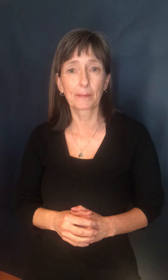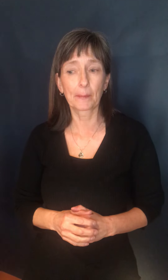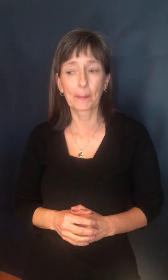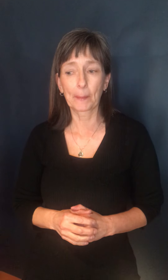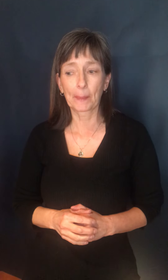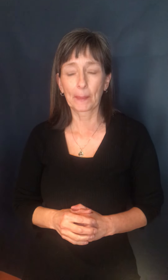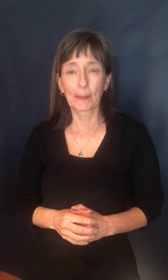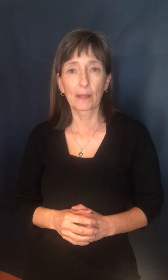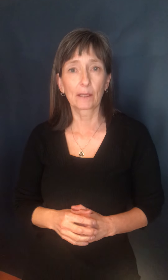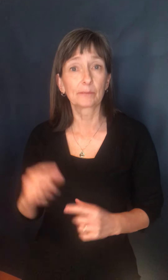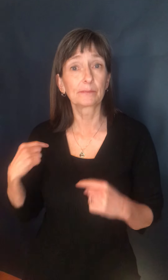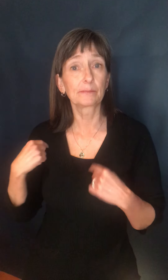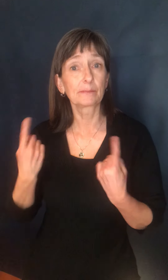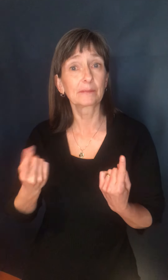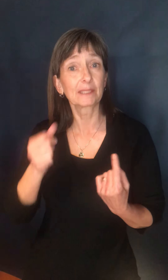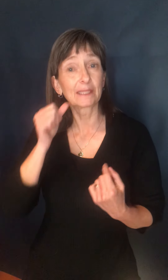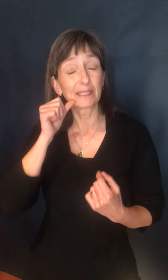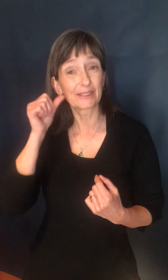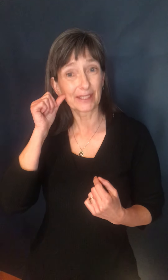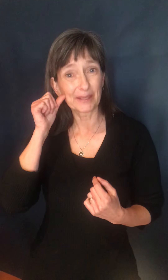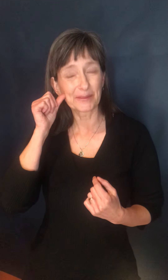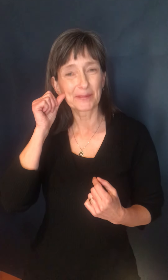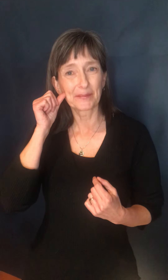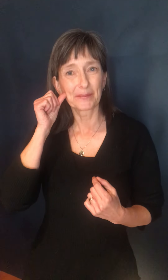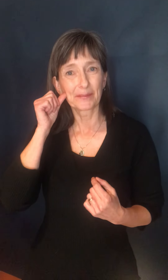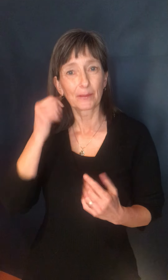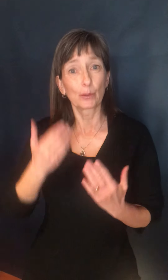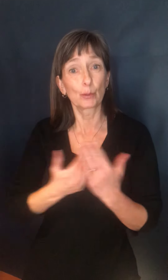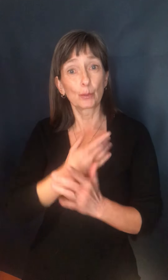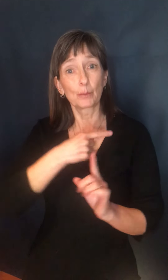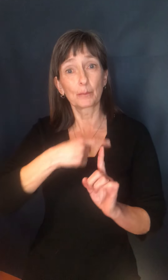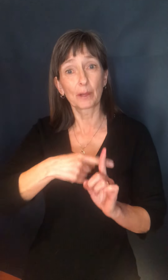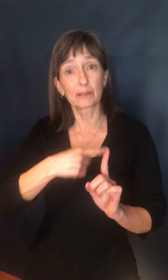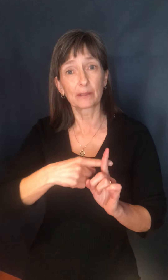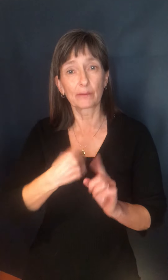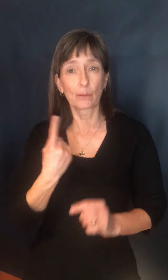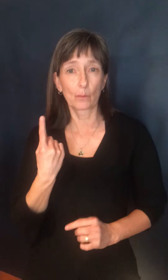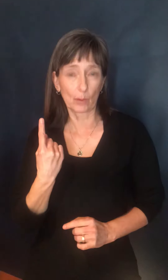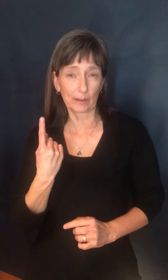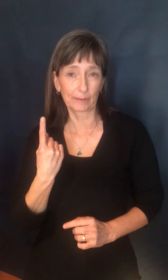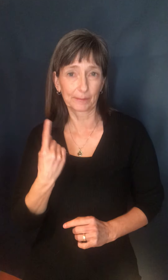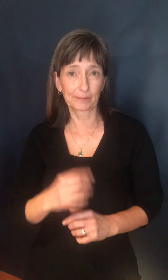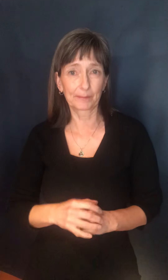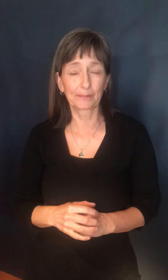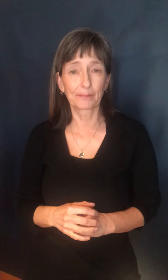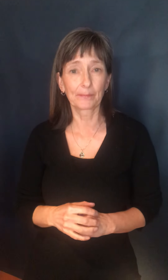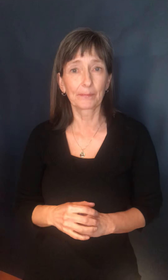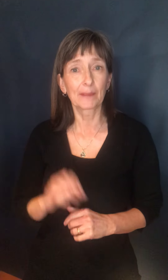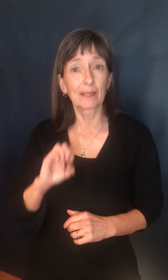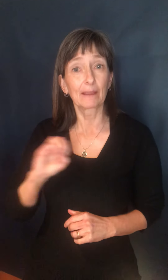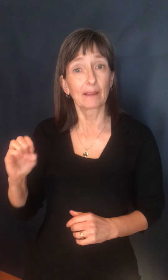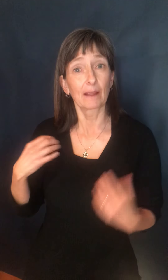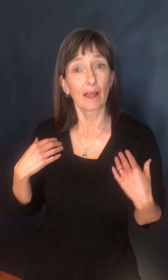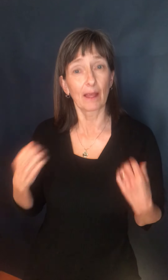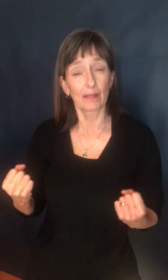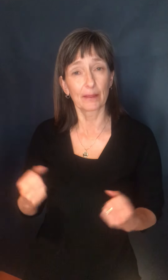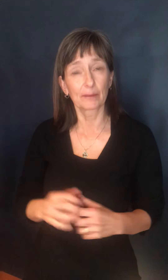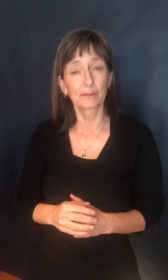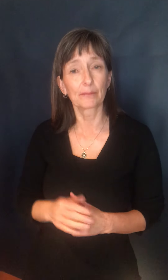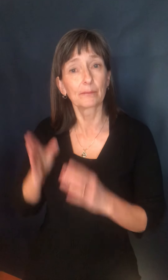Since the media advisory yesterday, we have one new case of COVID-19 in our province in the Eastern Health Region. Individuals